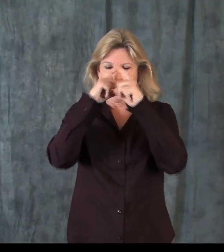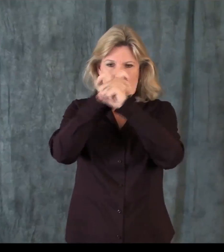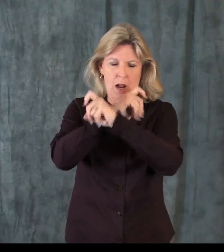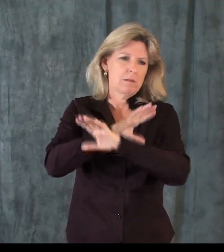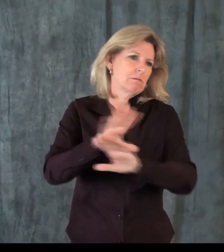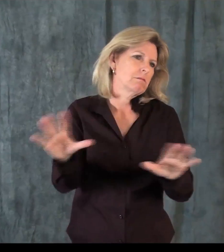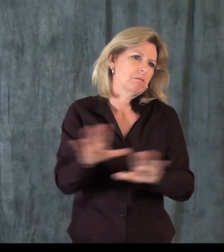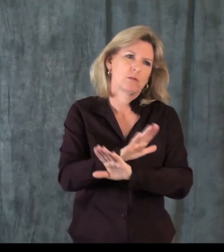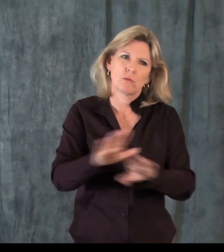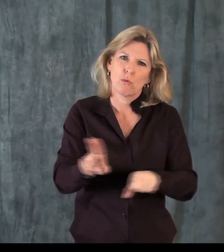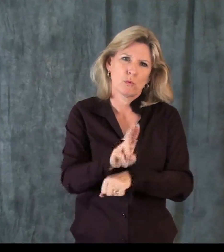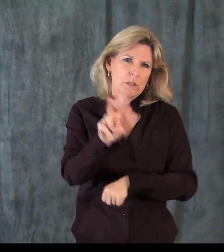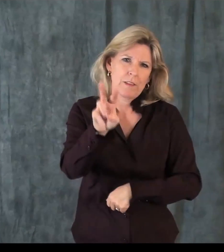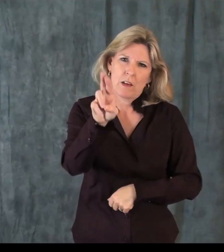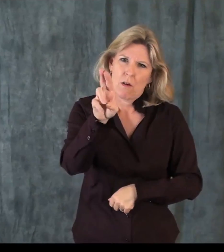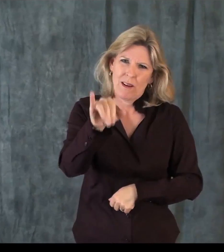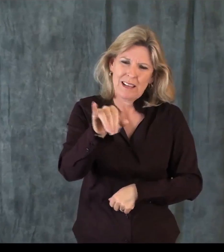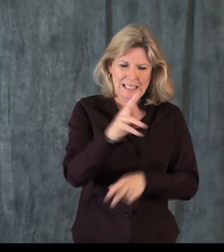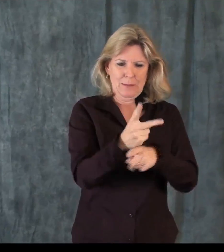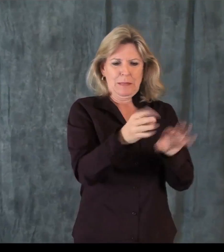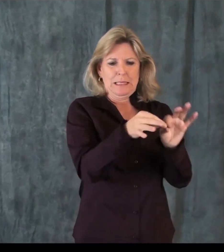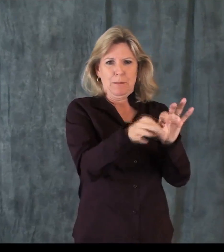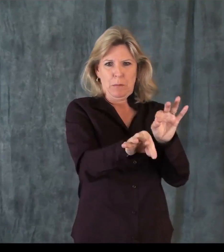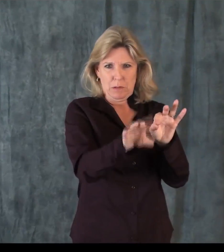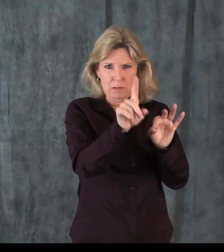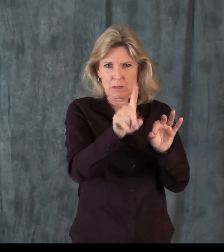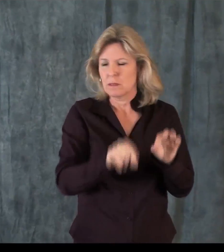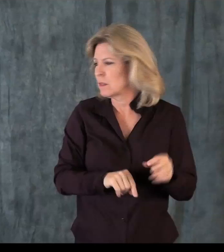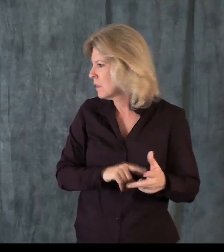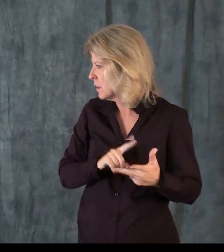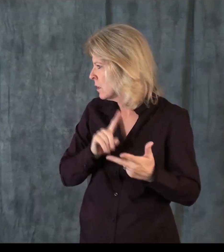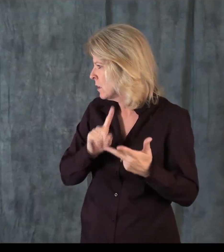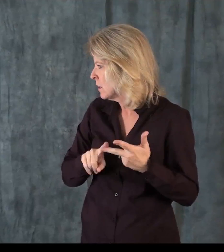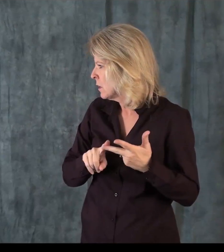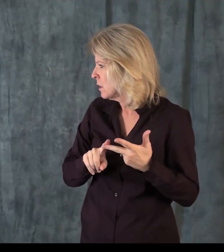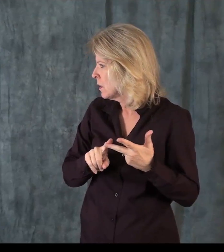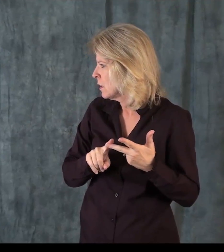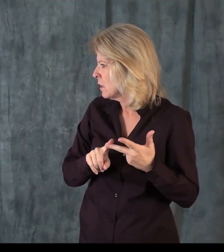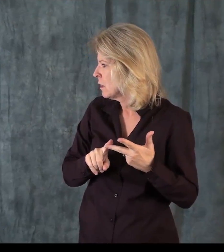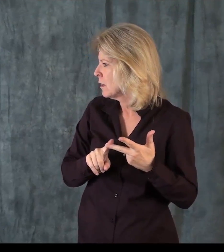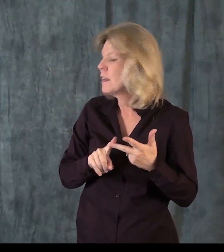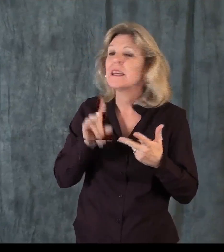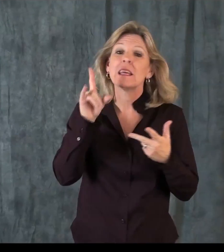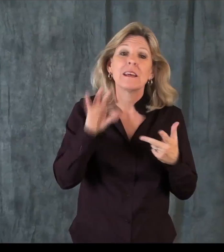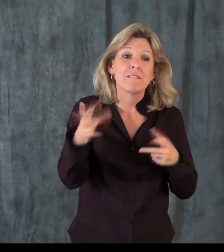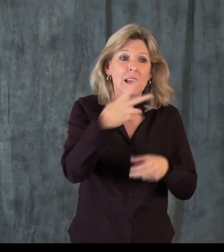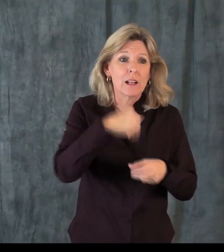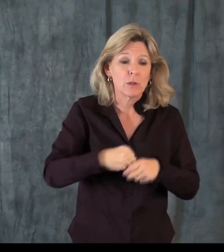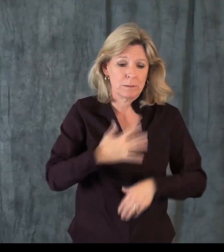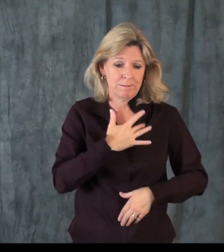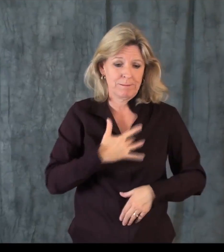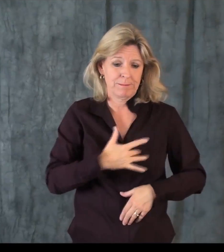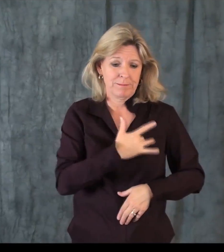going to last an extended period of time or for some reason it's complicated in nature, then an in-person VRI interpreter is much better than VRI.